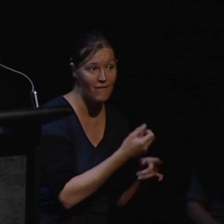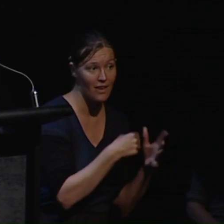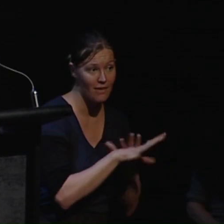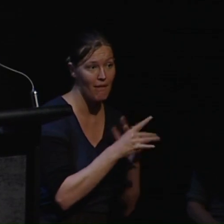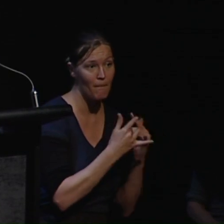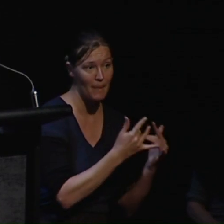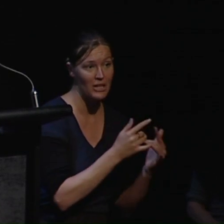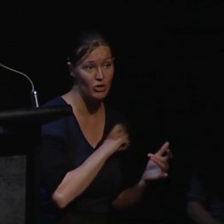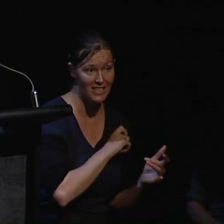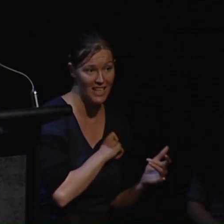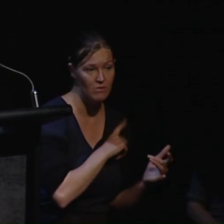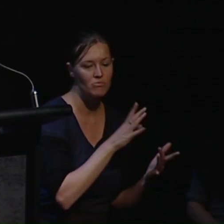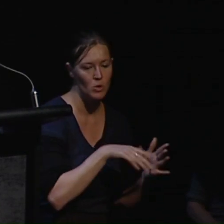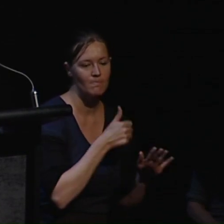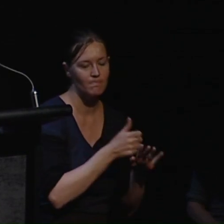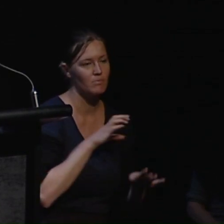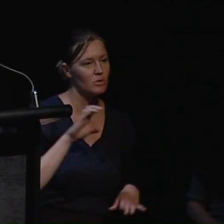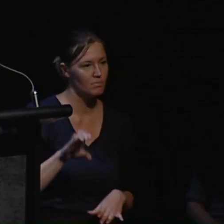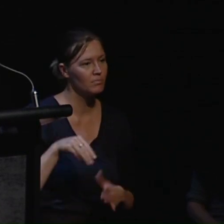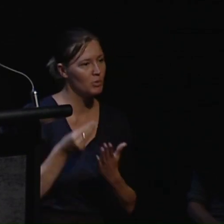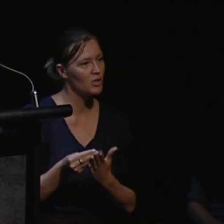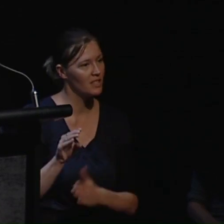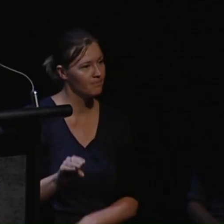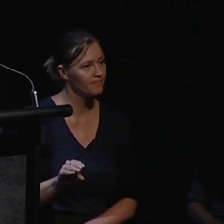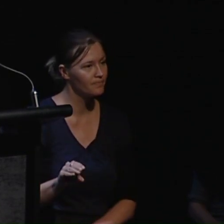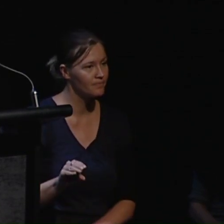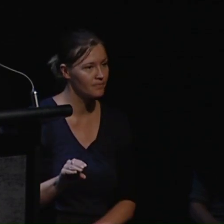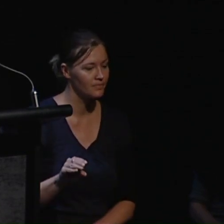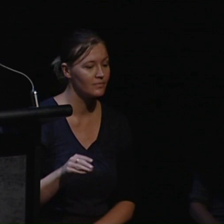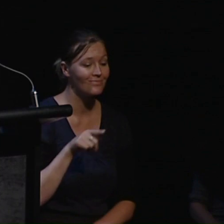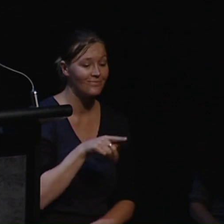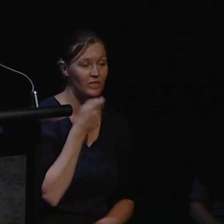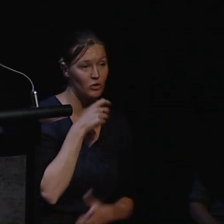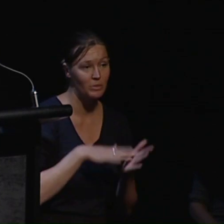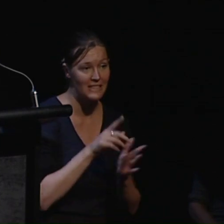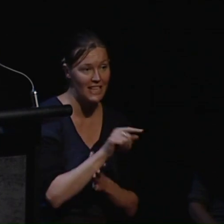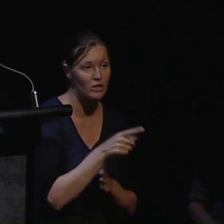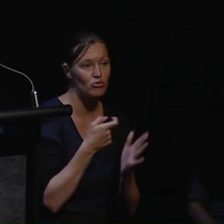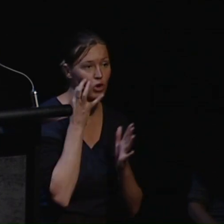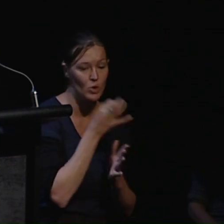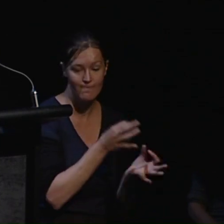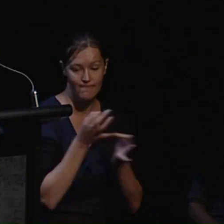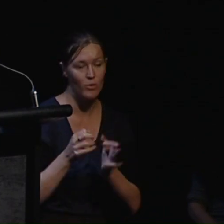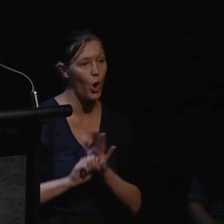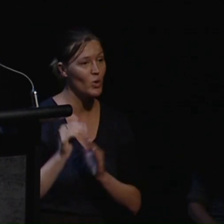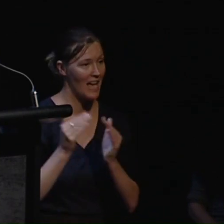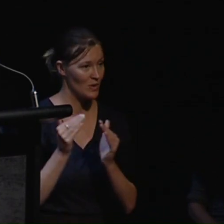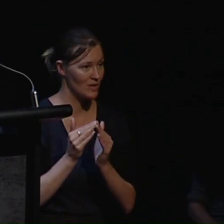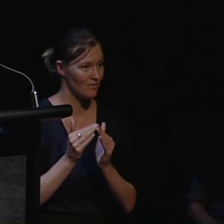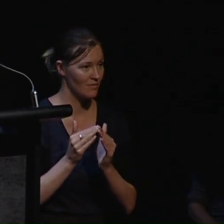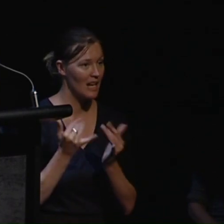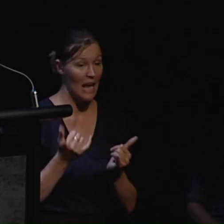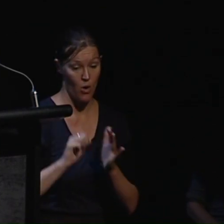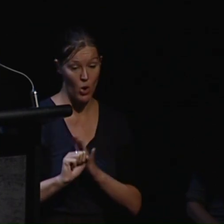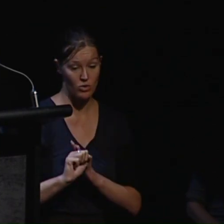trustee and a deposit was found. Some months later Rose moved into her own place which she has now owned outright